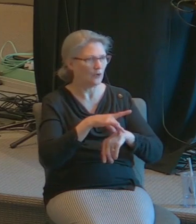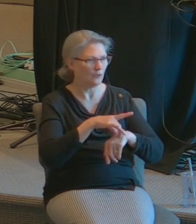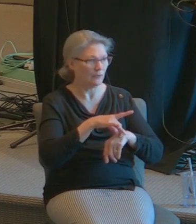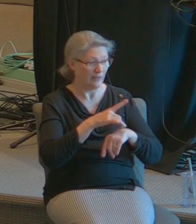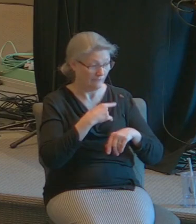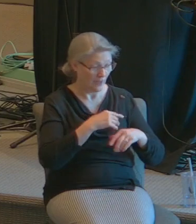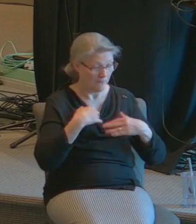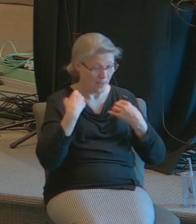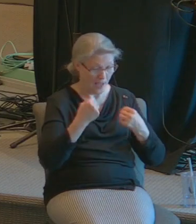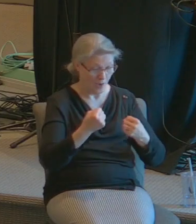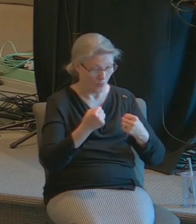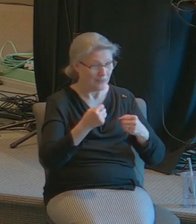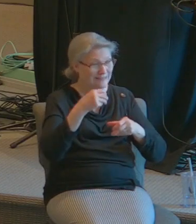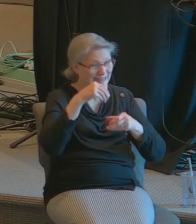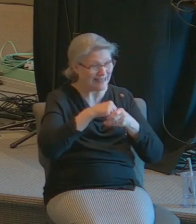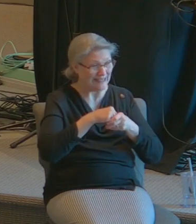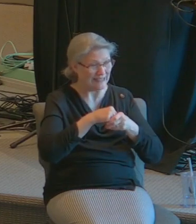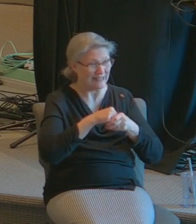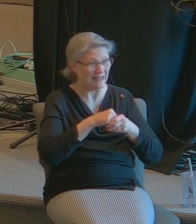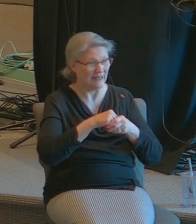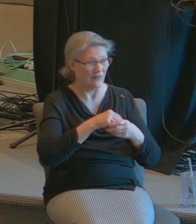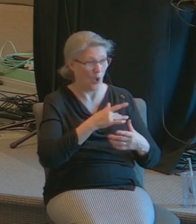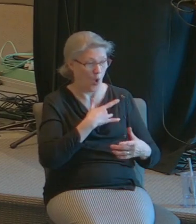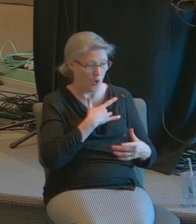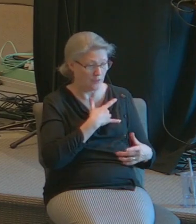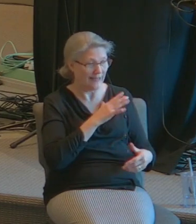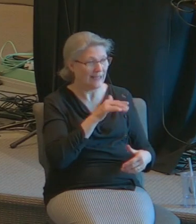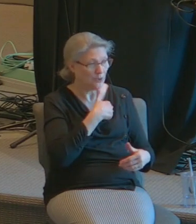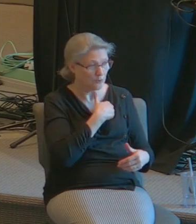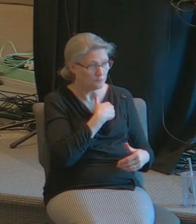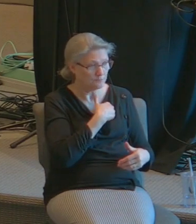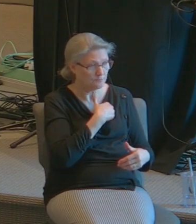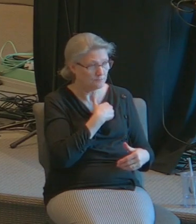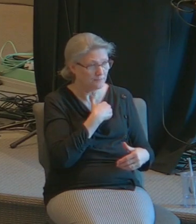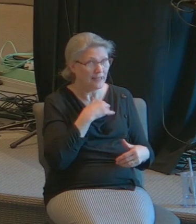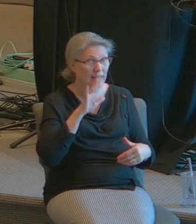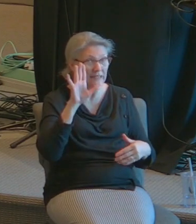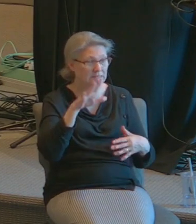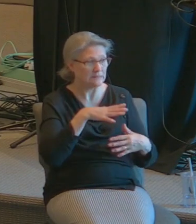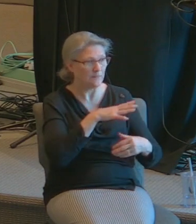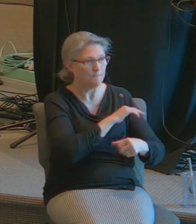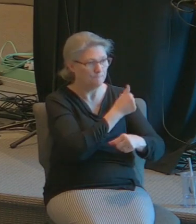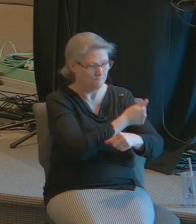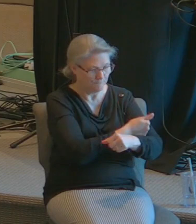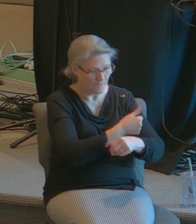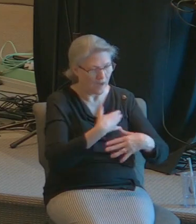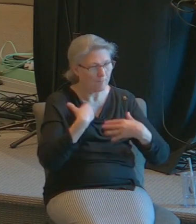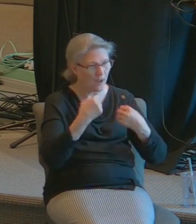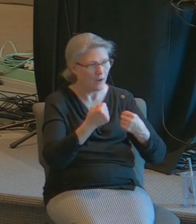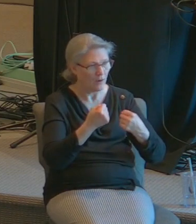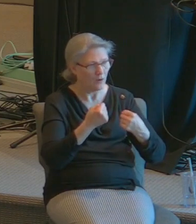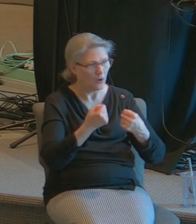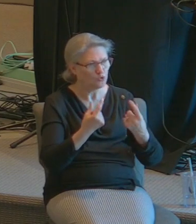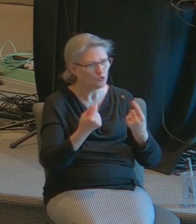is resident in that heart all you've got to do is let it flow